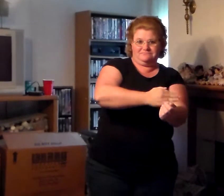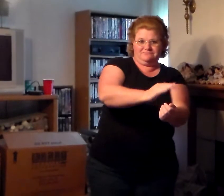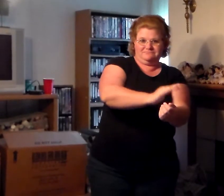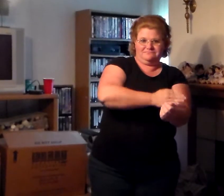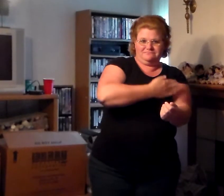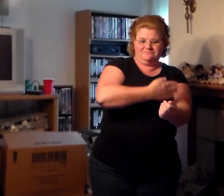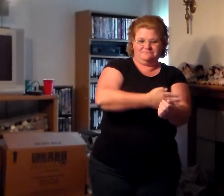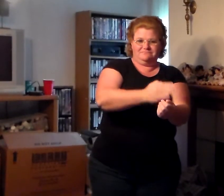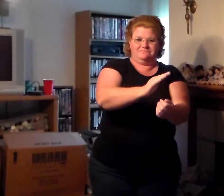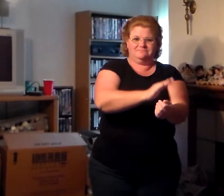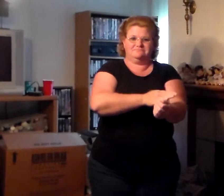Jump.